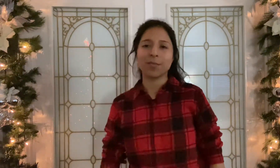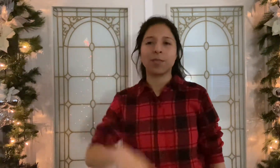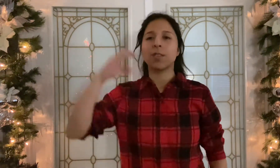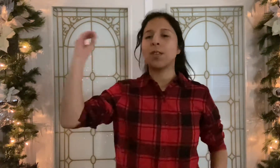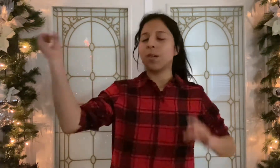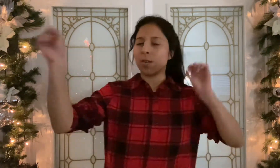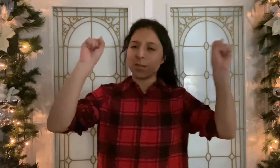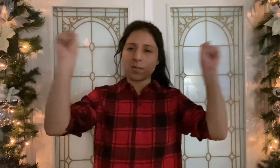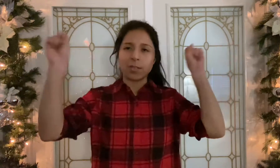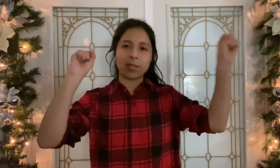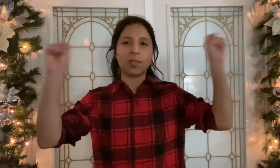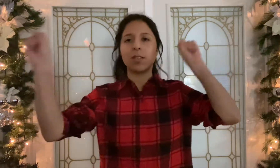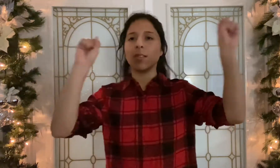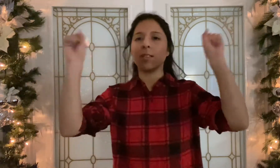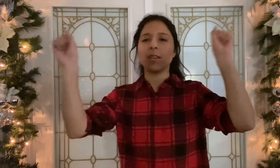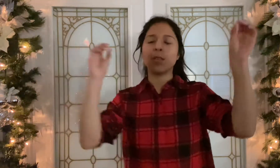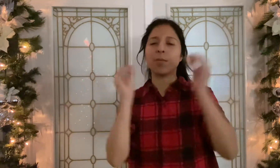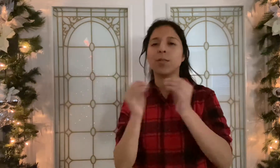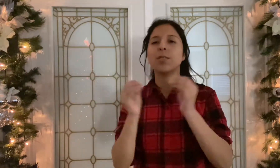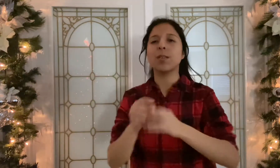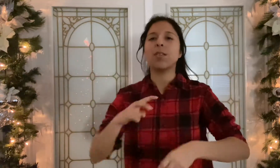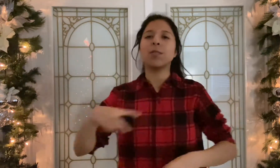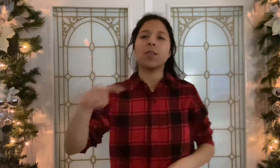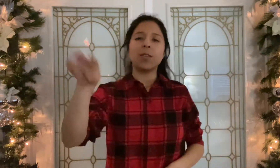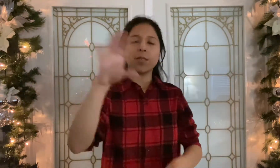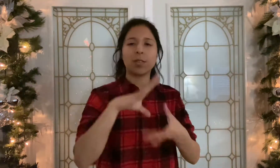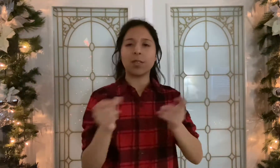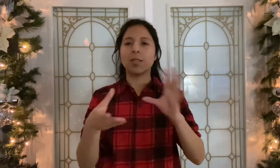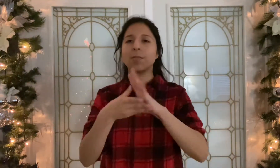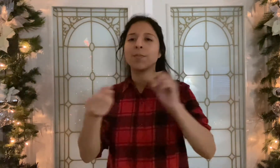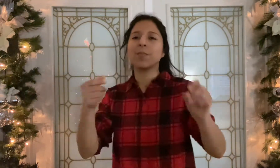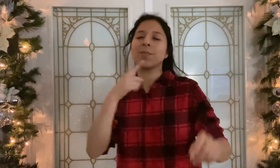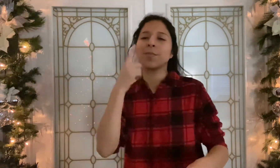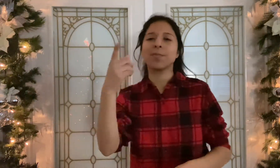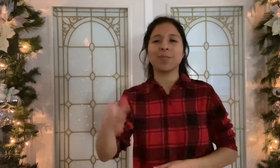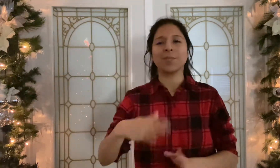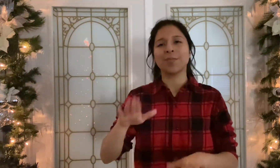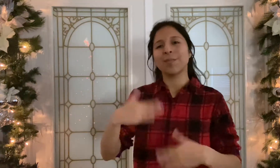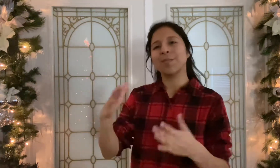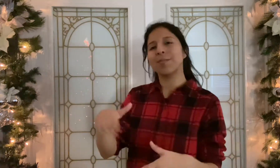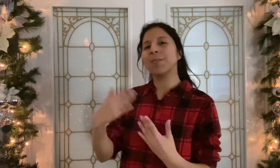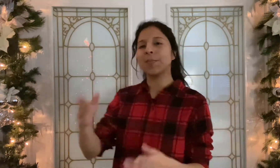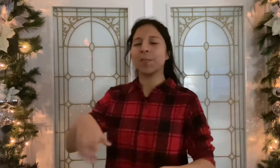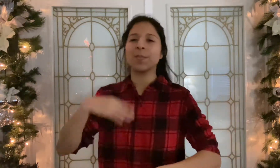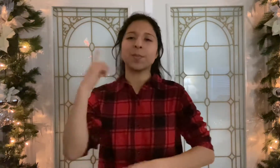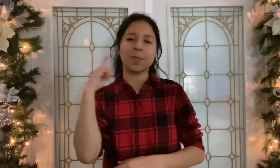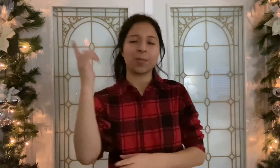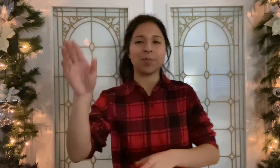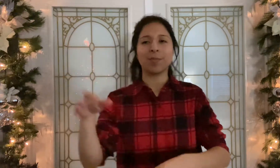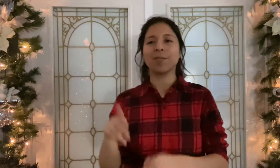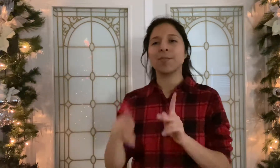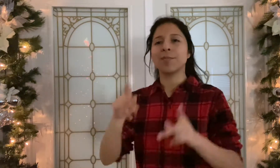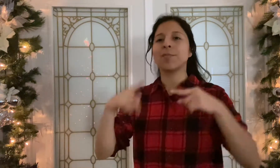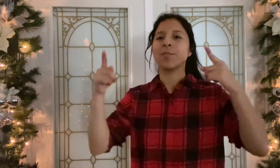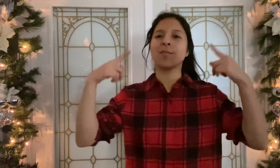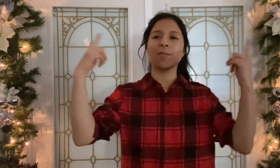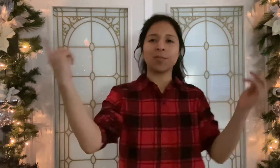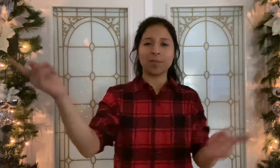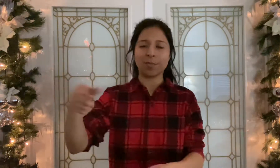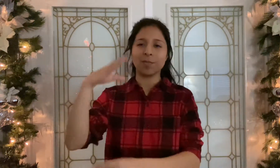Oh how they pound, raising their sound, o'er Hill and Dale telling their tale Daily merry wild people sing songs of each year